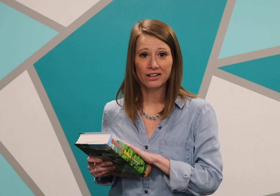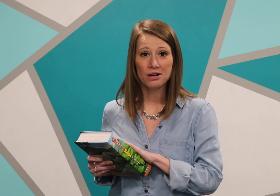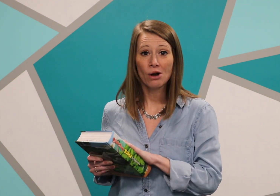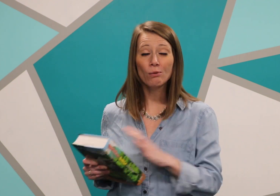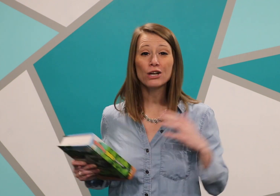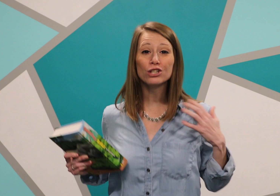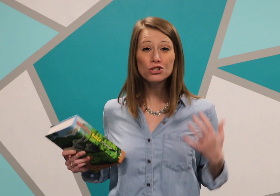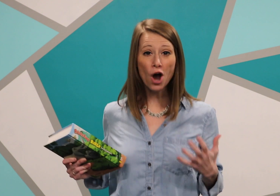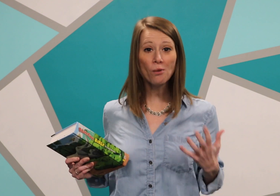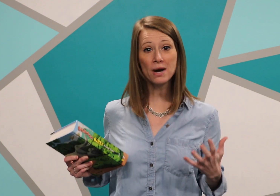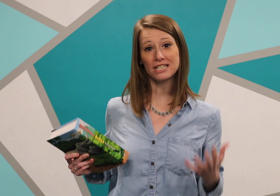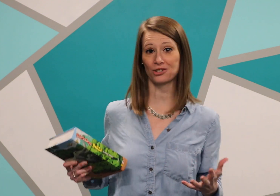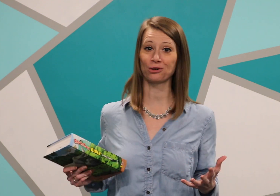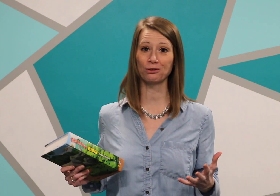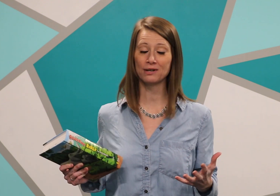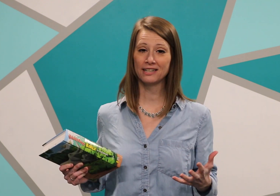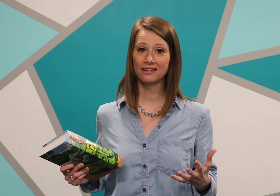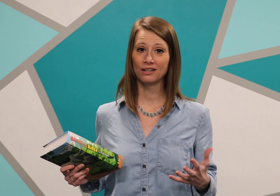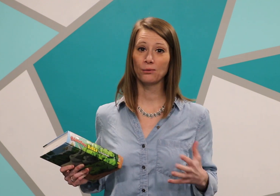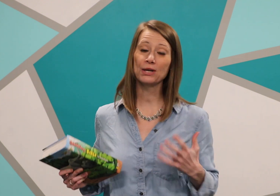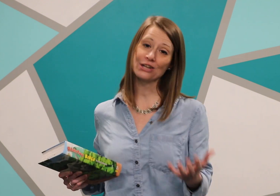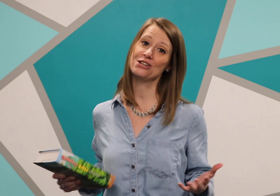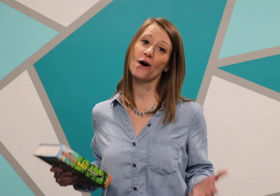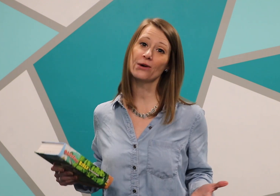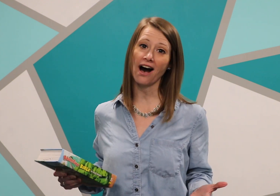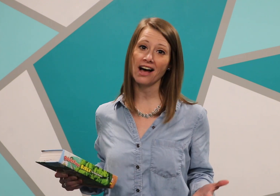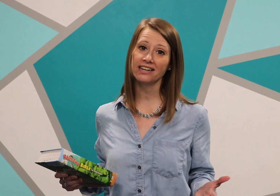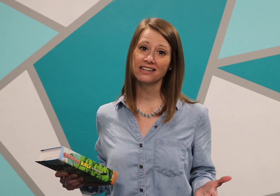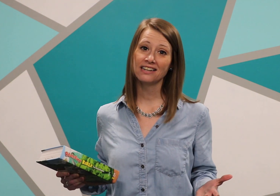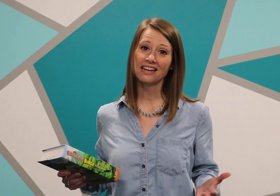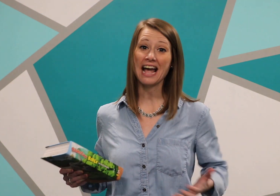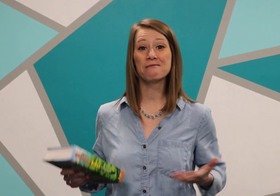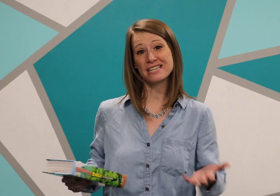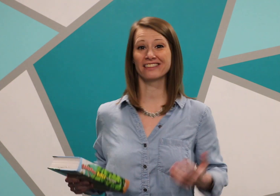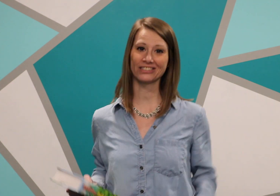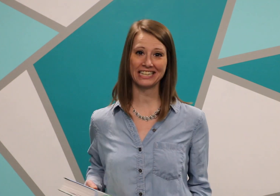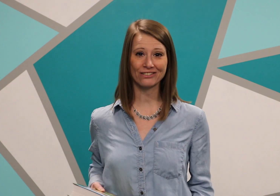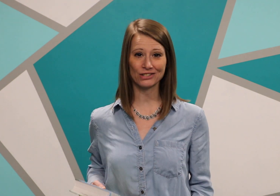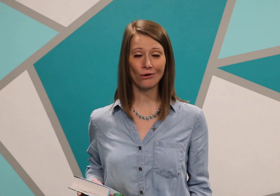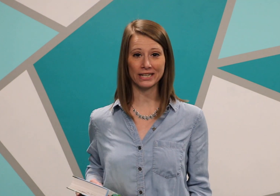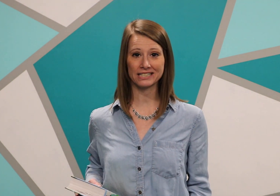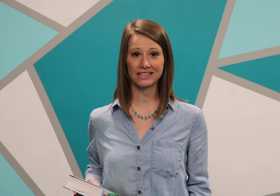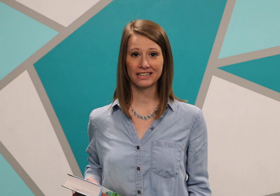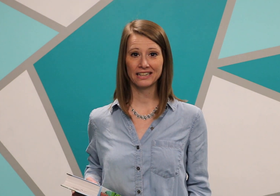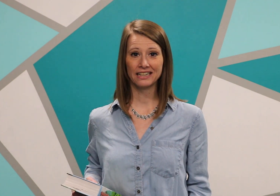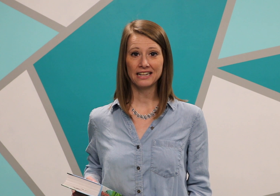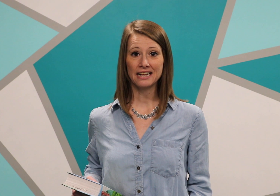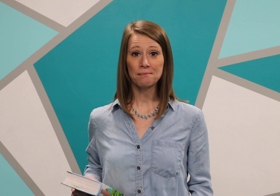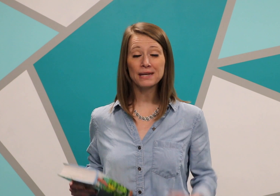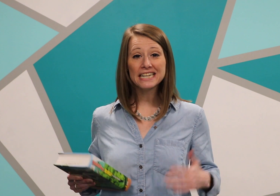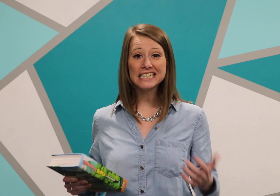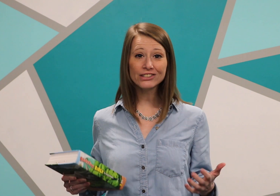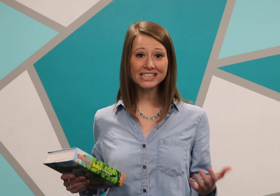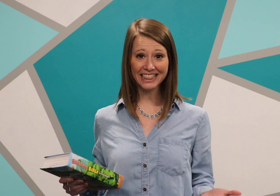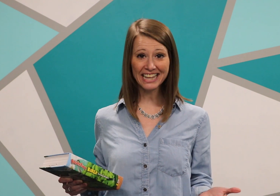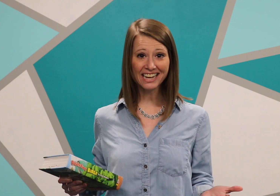We could know what's true. We could know God and we can learn to hear his voice. Because here's the thing.